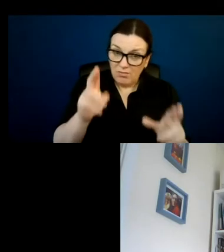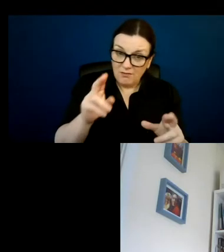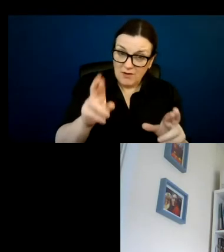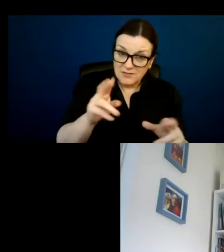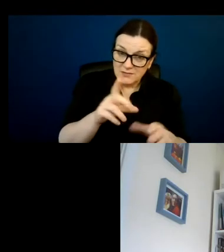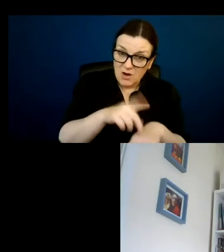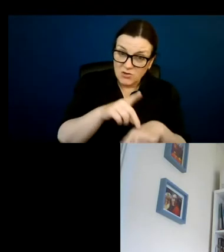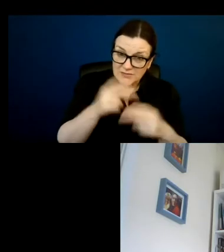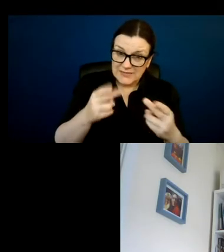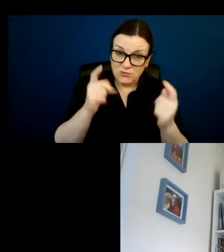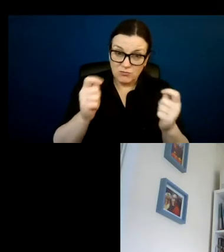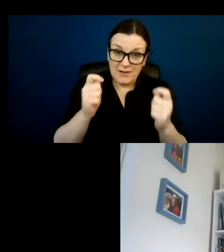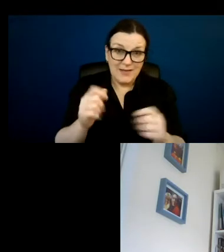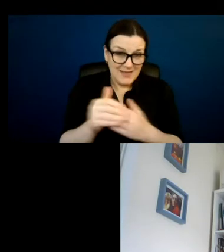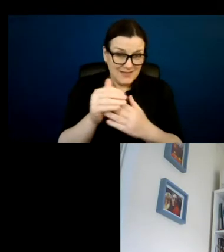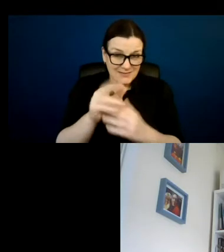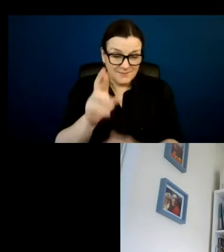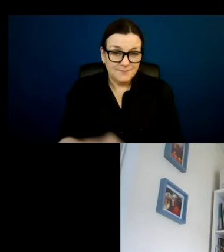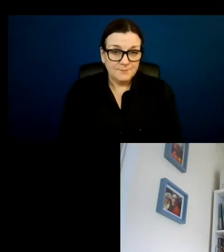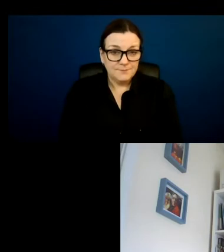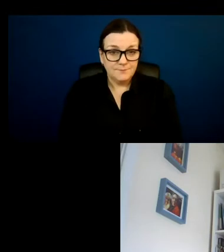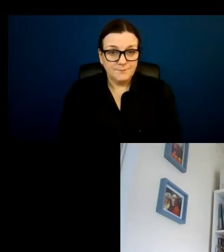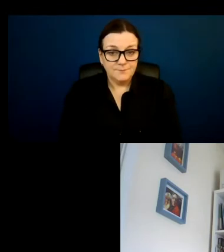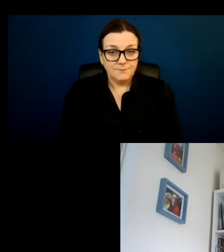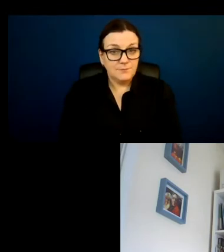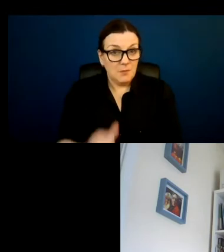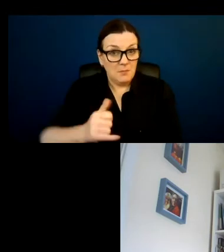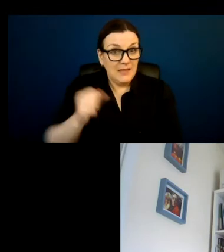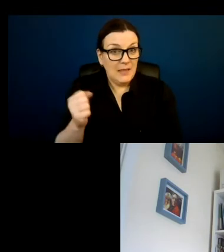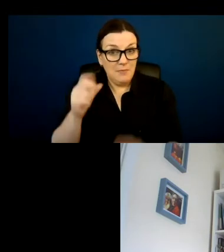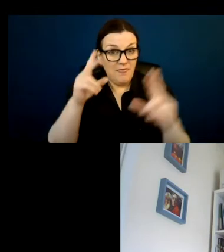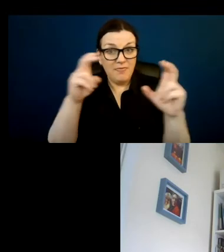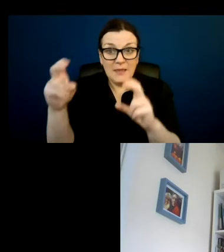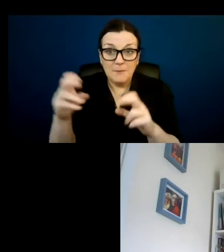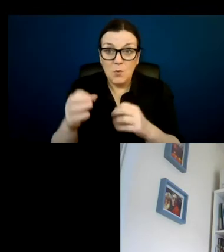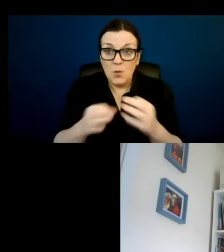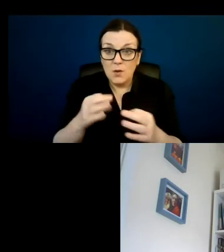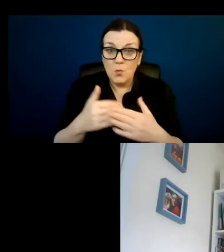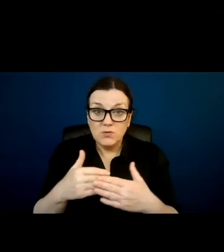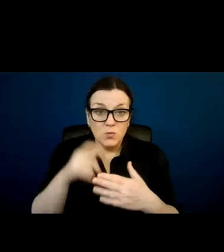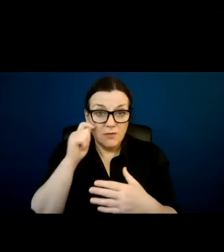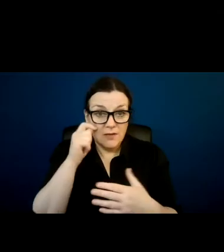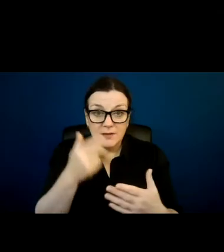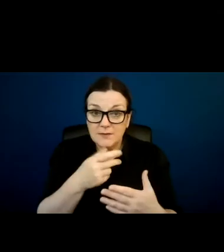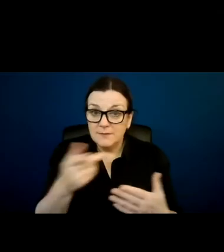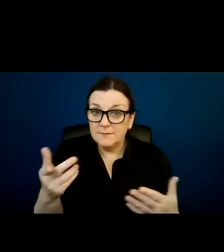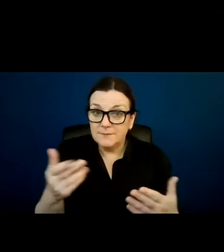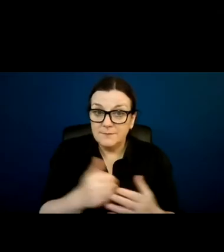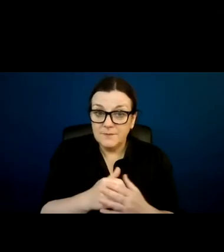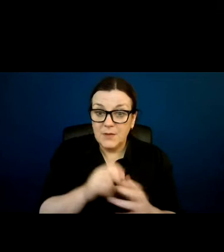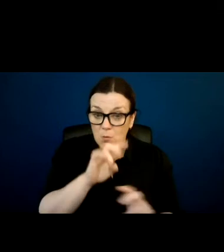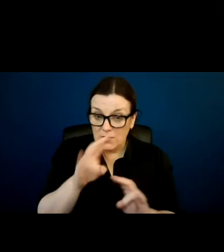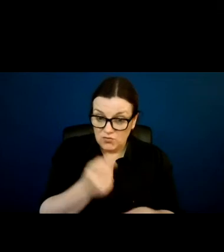training. I might actually just keep this team going and ask other people what they think because it has come in as a question.